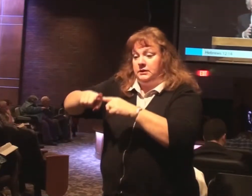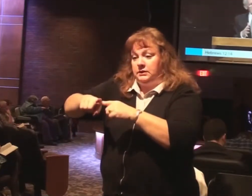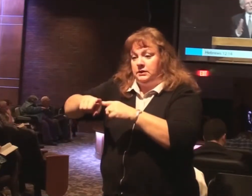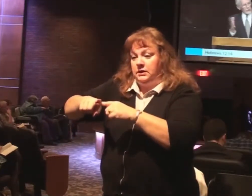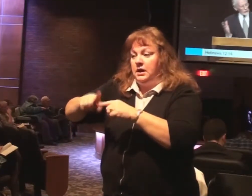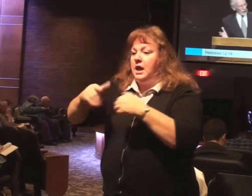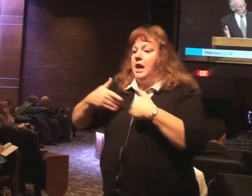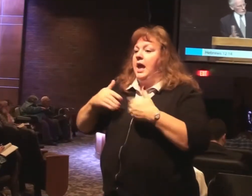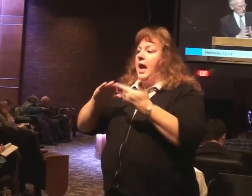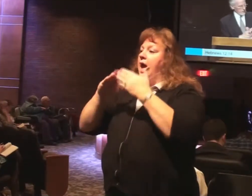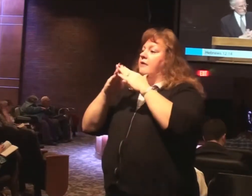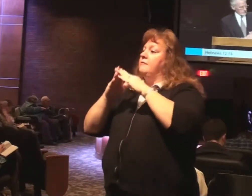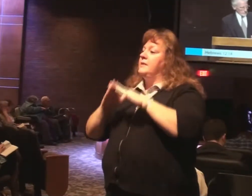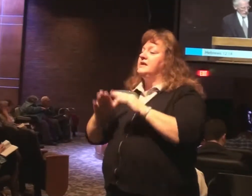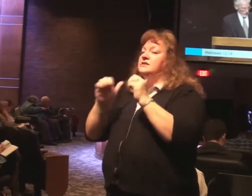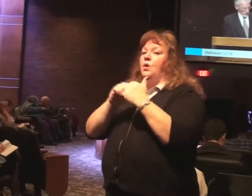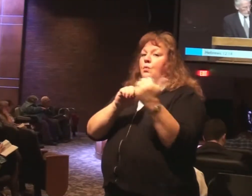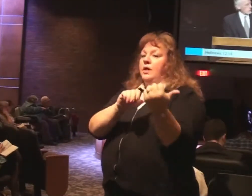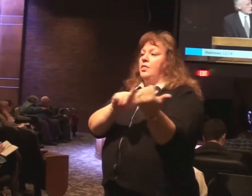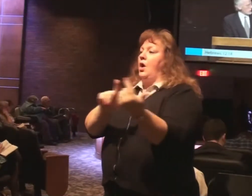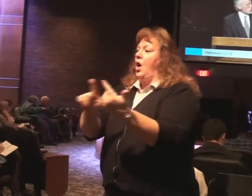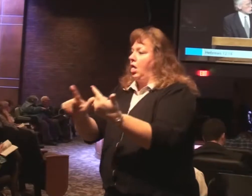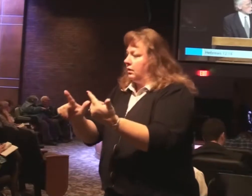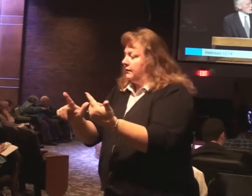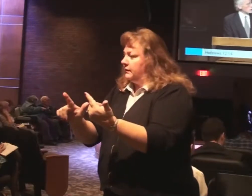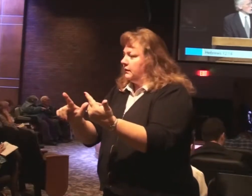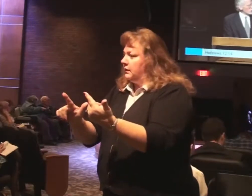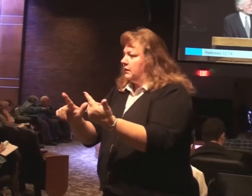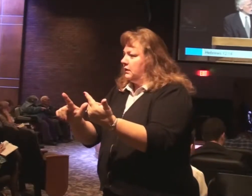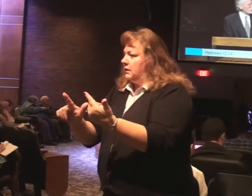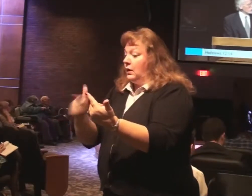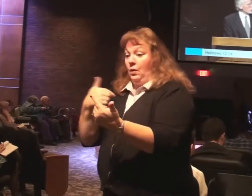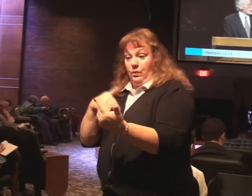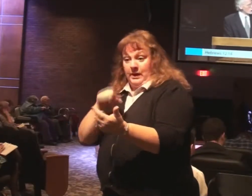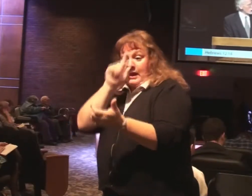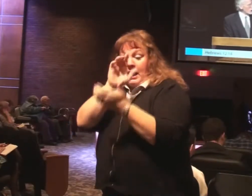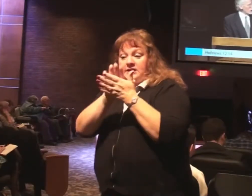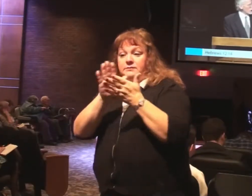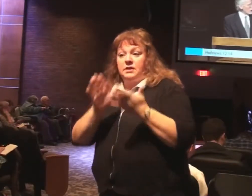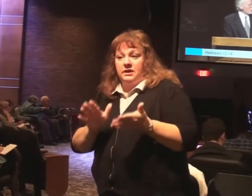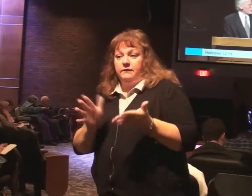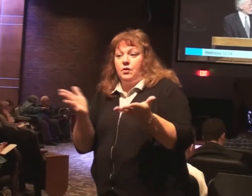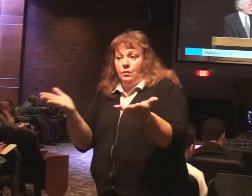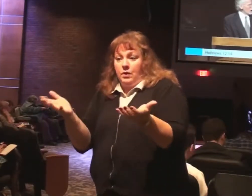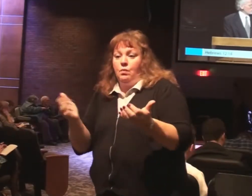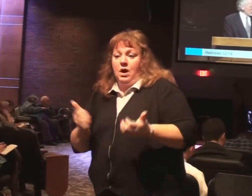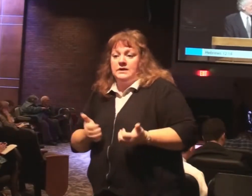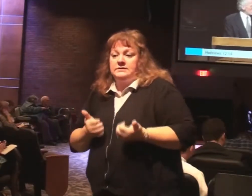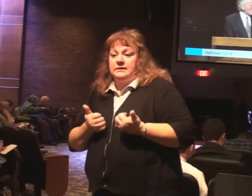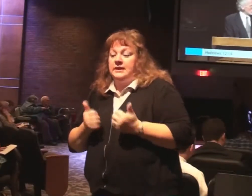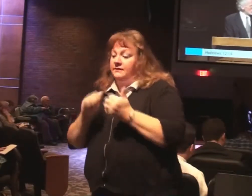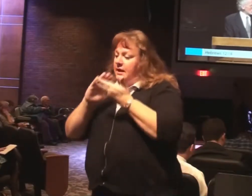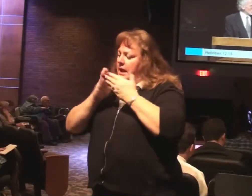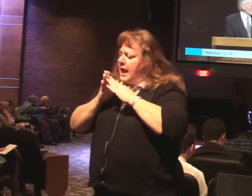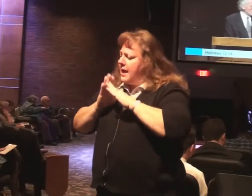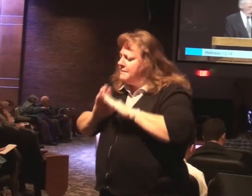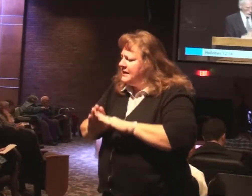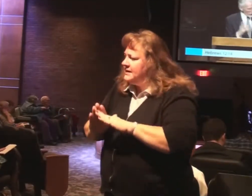peace with all men. There is an end to which we as believers. Want to live at peace with the world. With